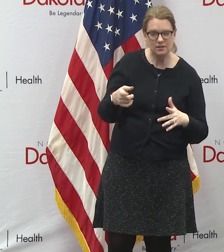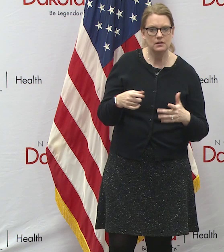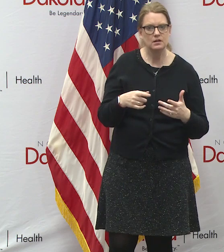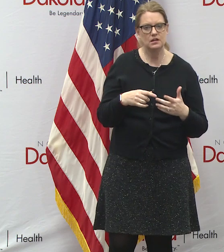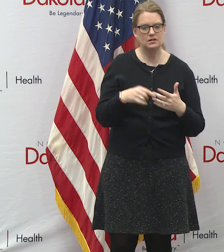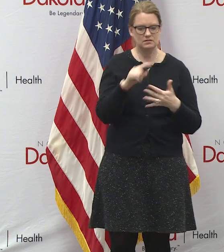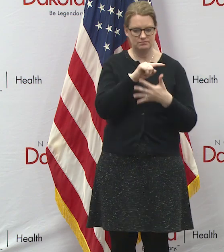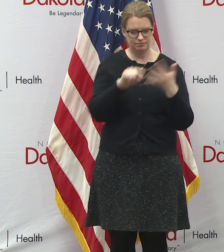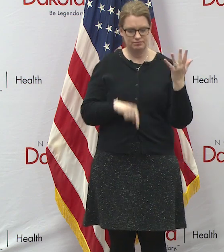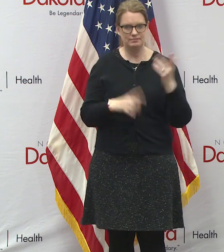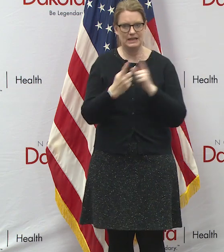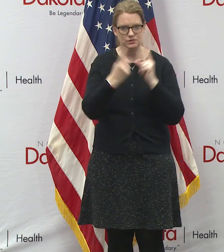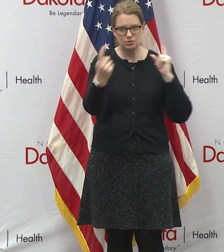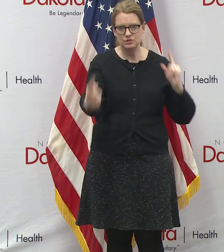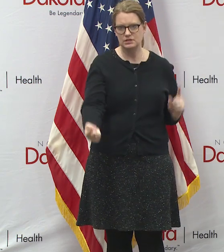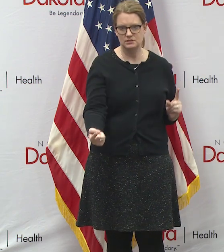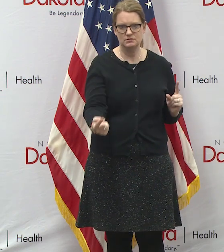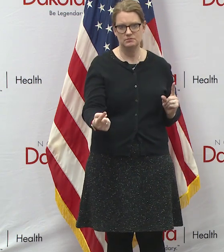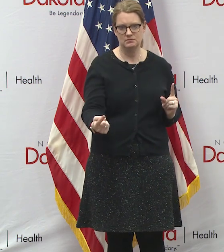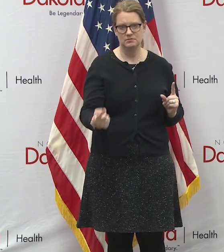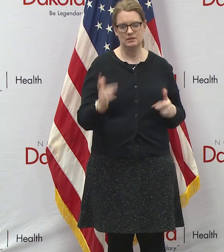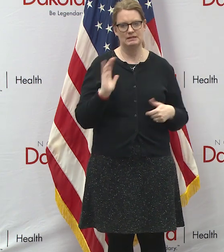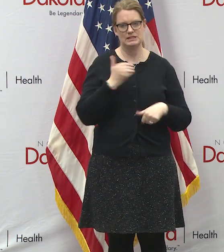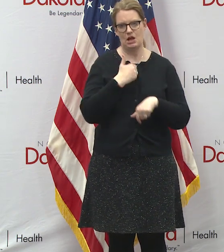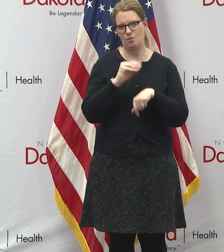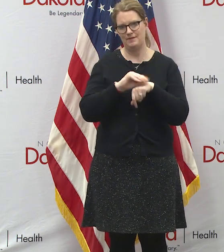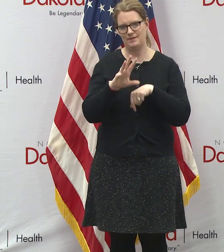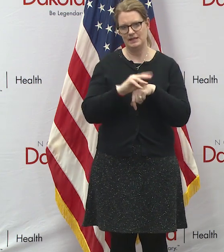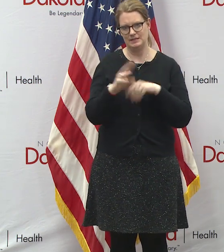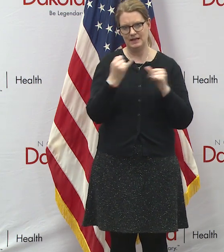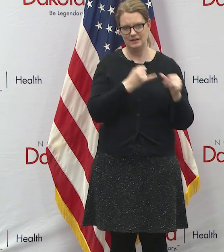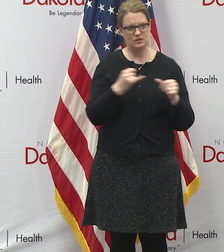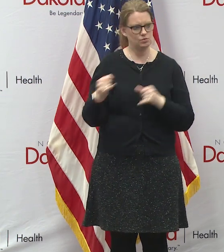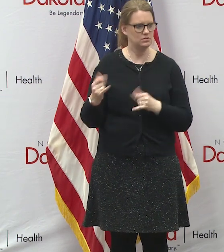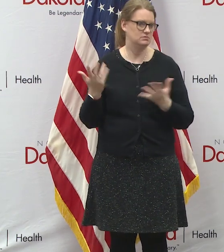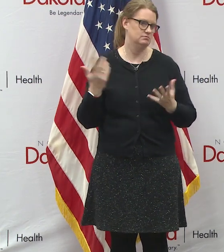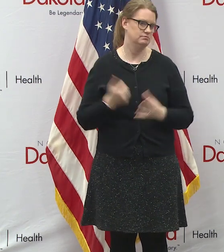themselves uh that's been our advice to individuals